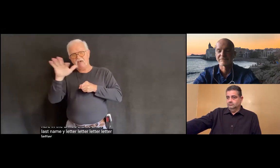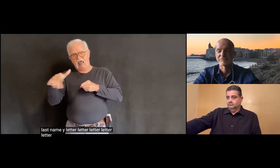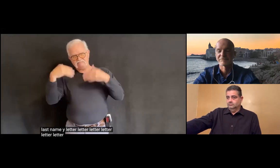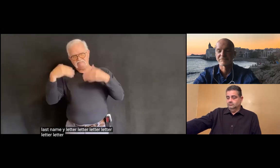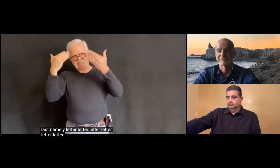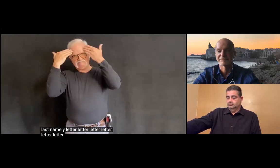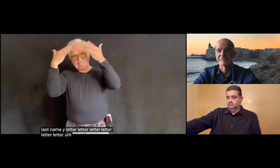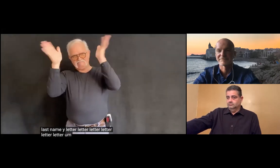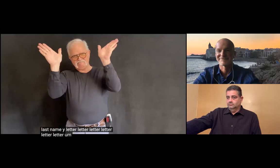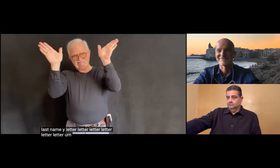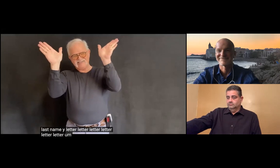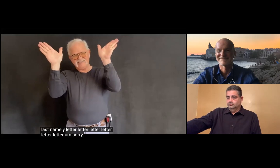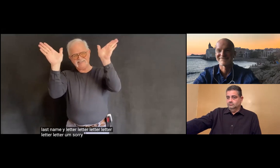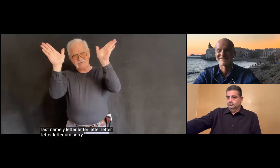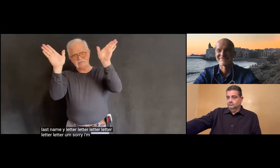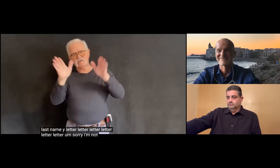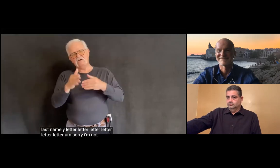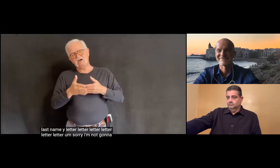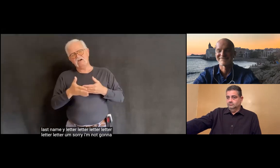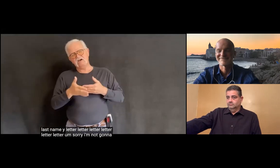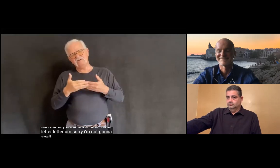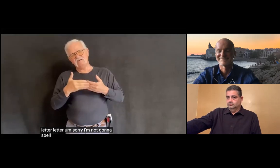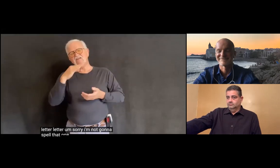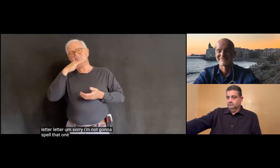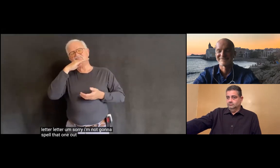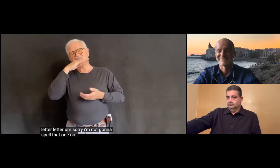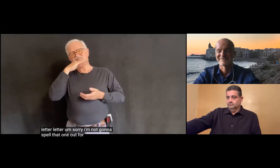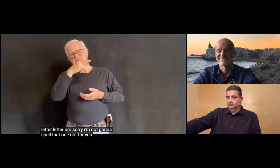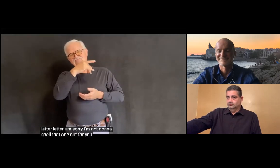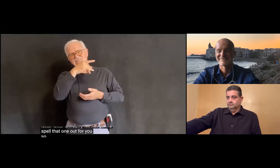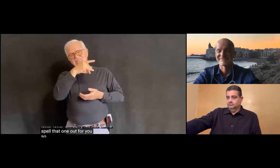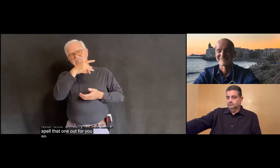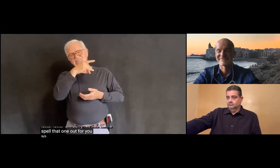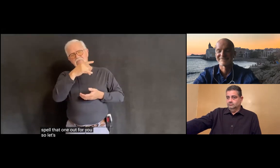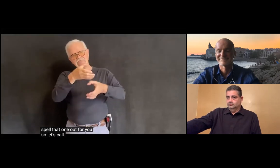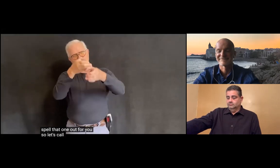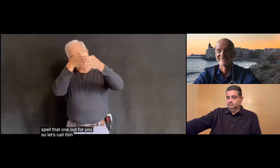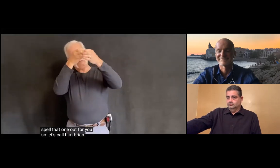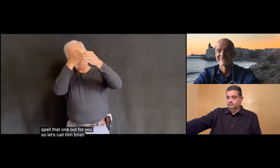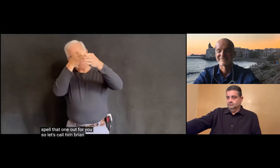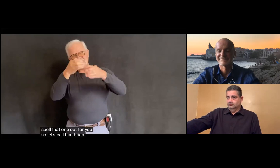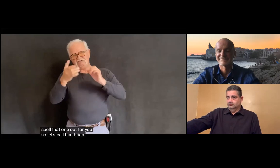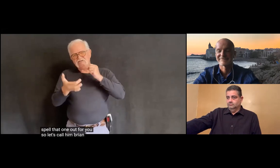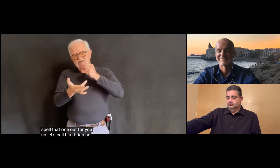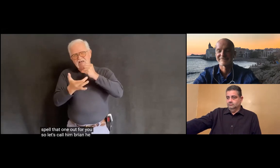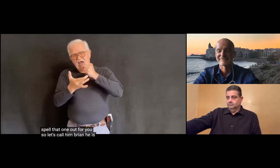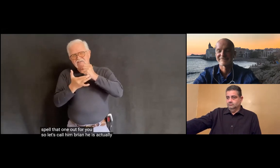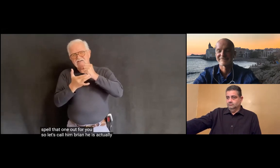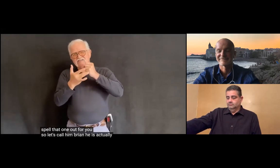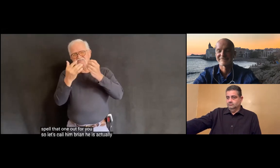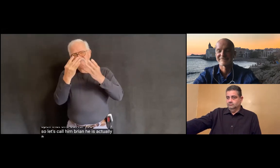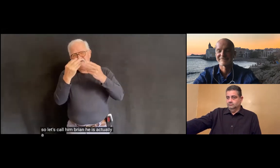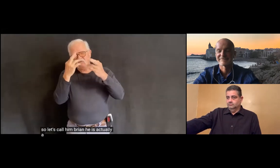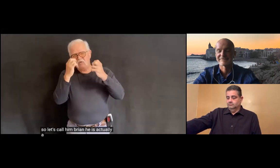letter, letter, letter, Sorry, nothing to spell that one out for you. So, that's Brian Brian. He is